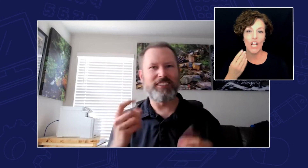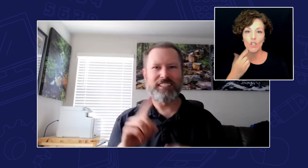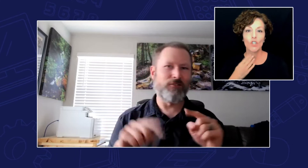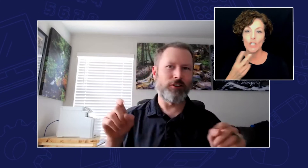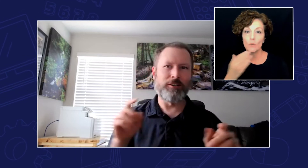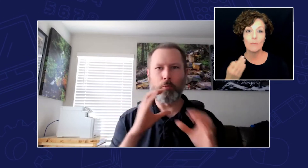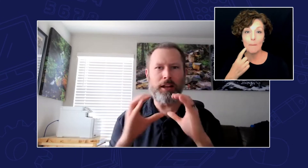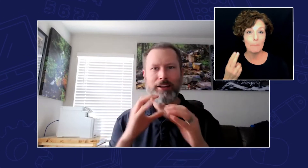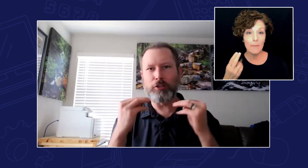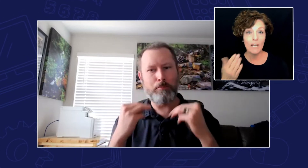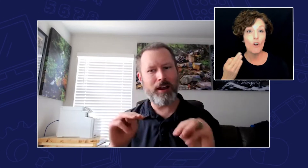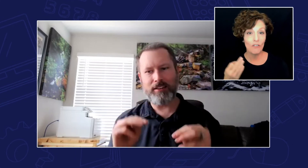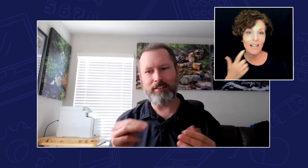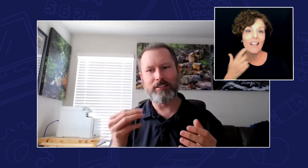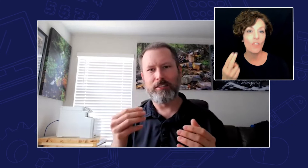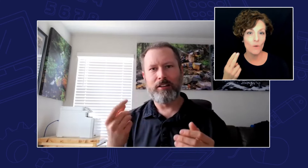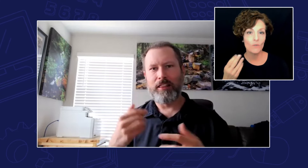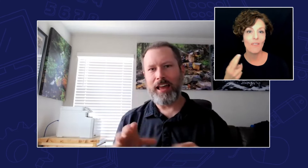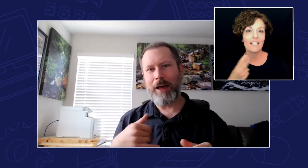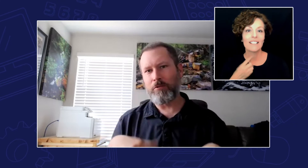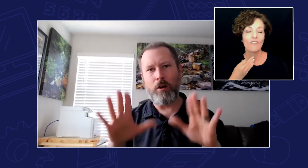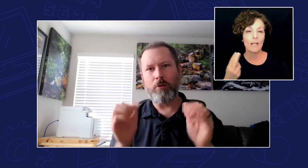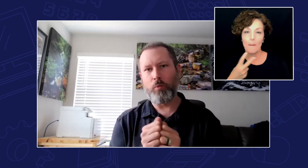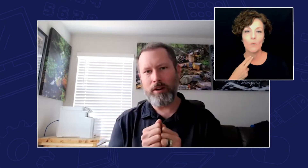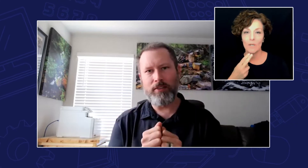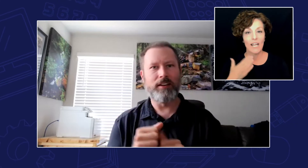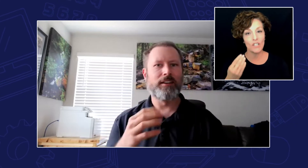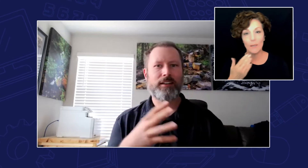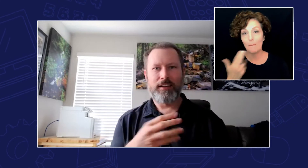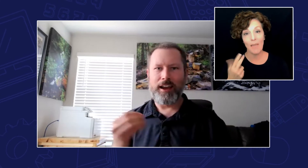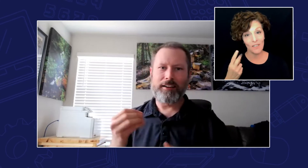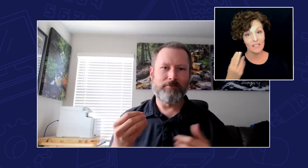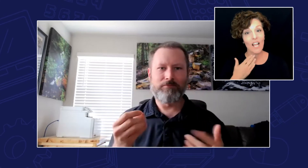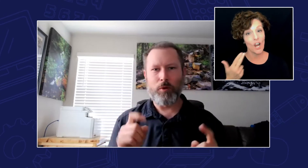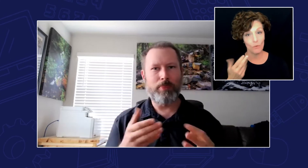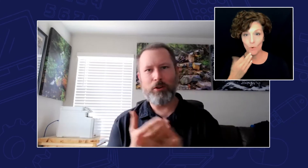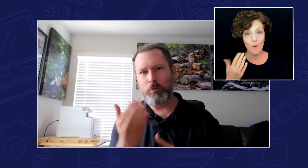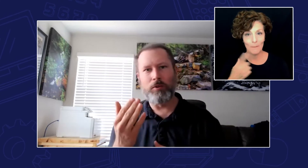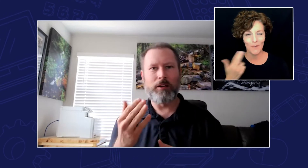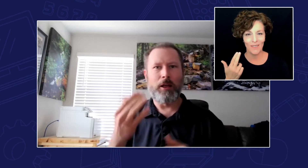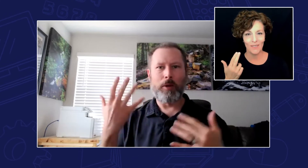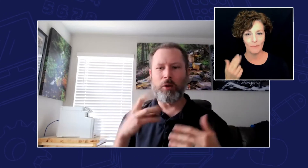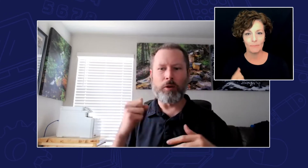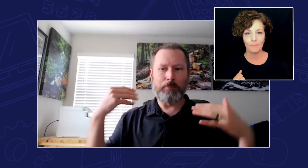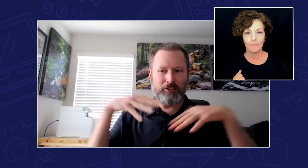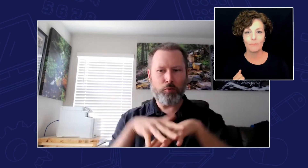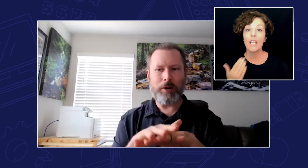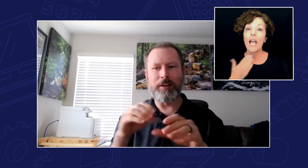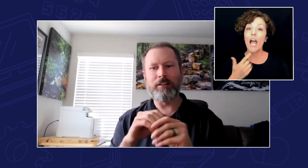to speak orally those are the different communication methods I grew up with I went through